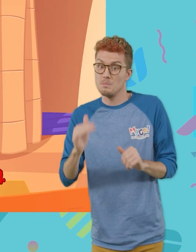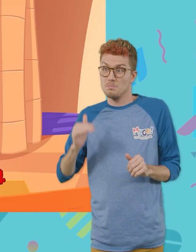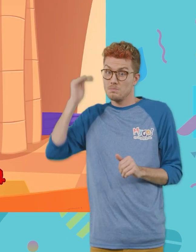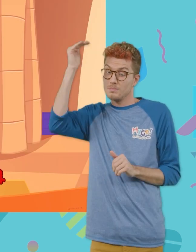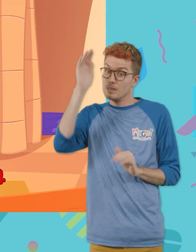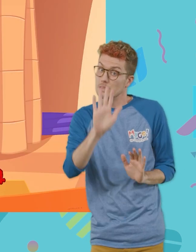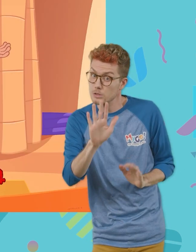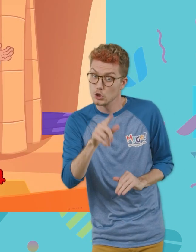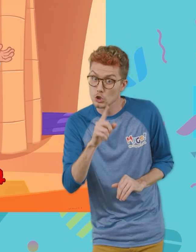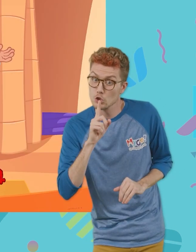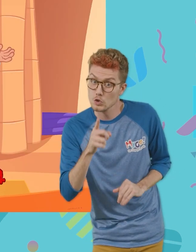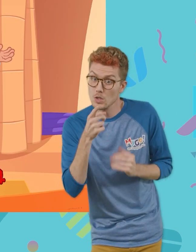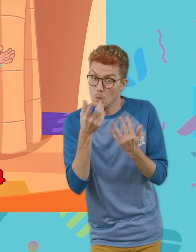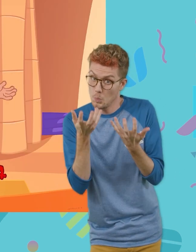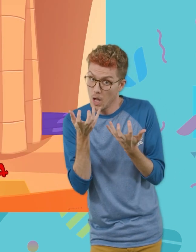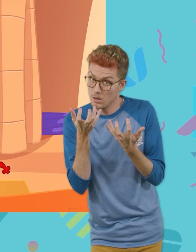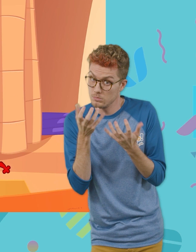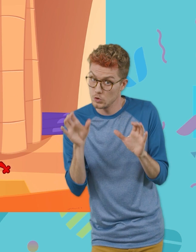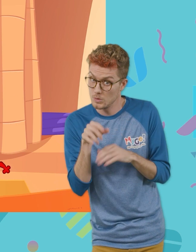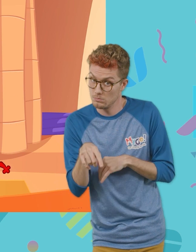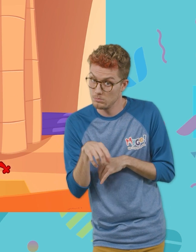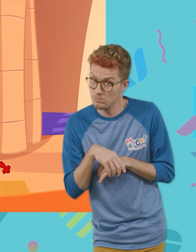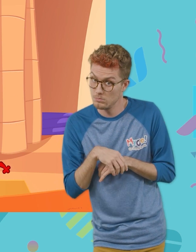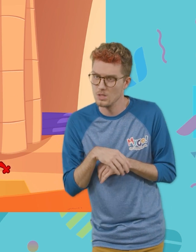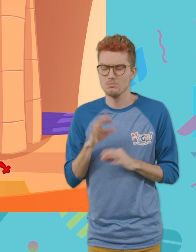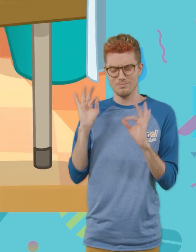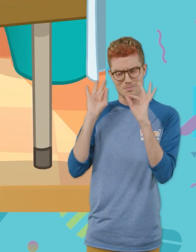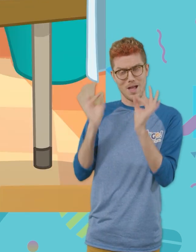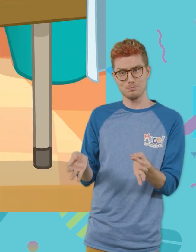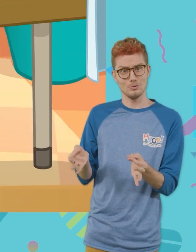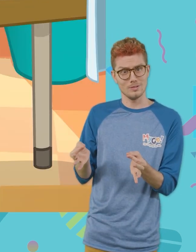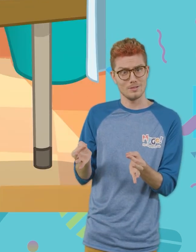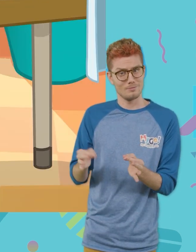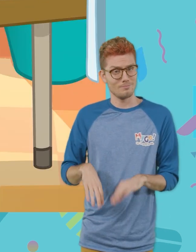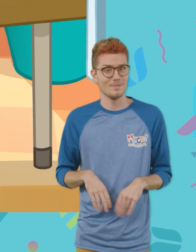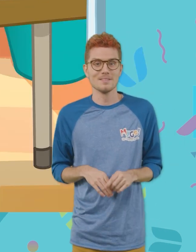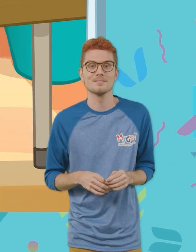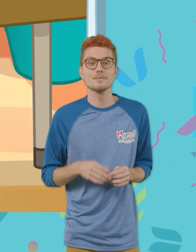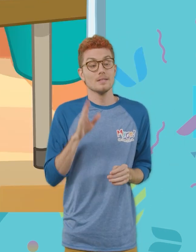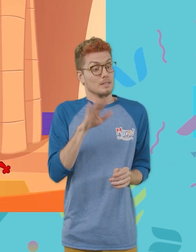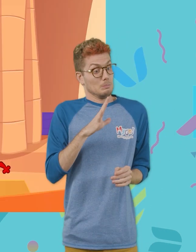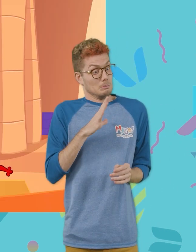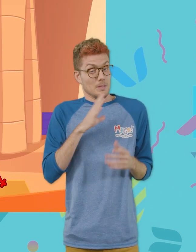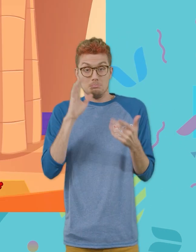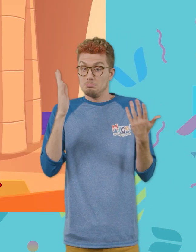are you sure you want to do this, Mila? Absolutely! Well then,